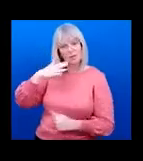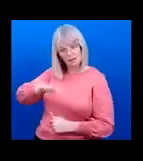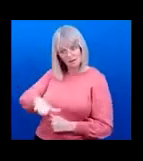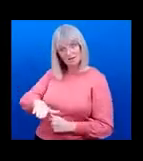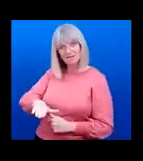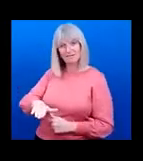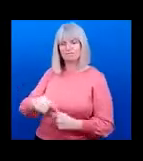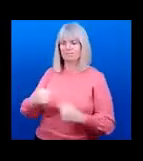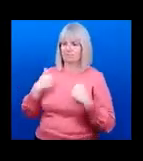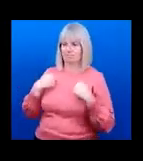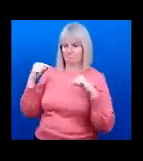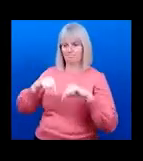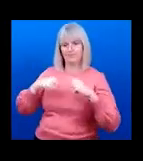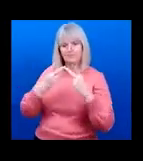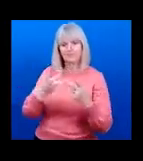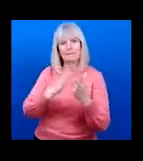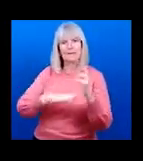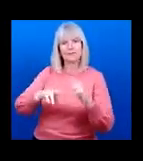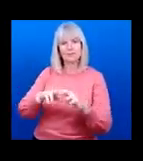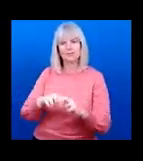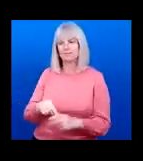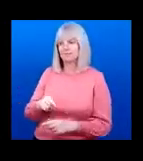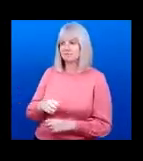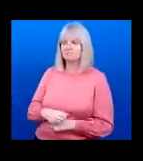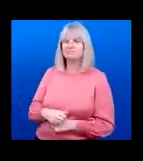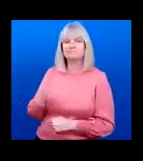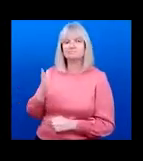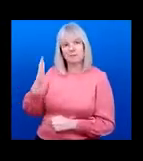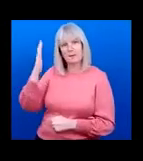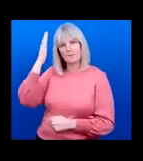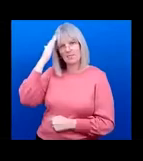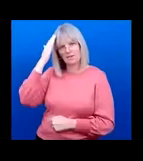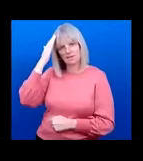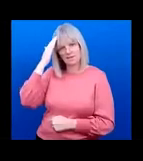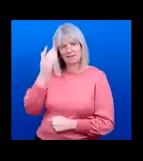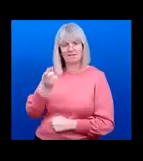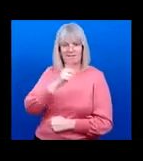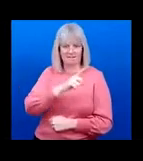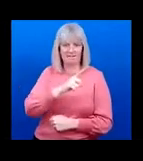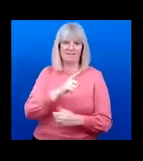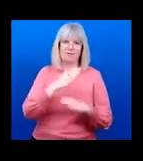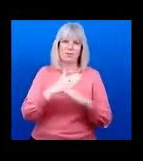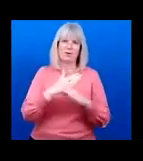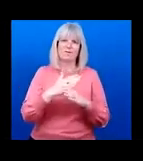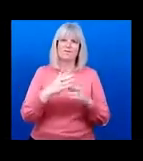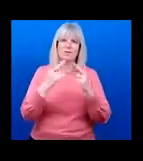Jennifer is my mother. Jennifer And this is Asma. Jennifer works for Sight Savers. Hi. Jennifer